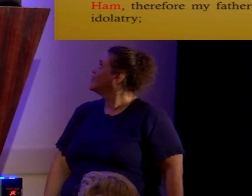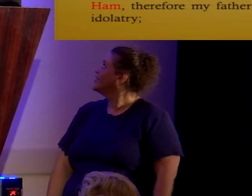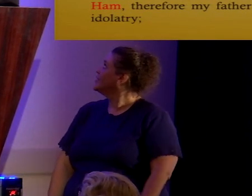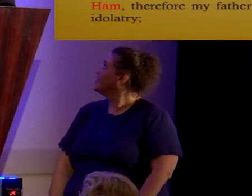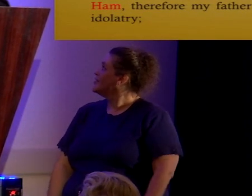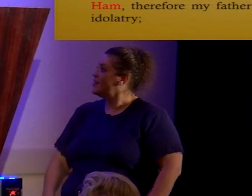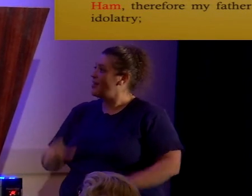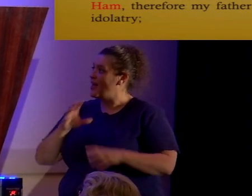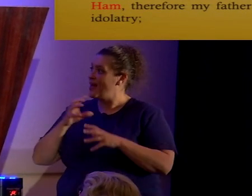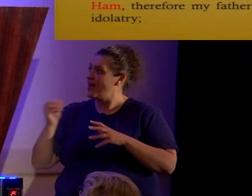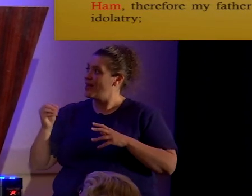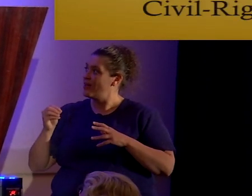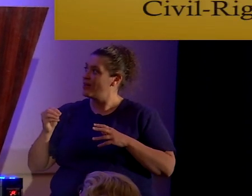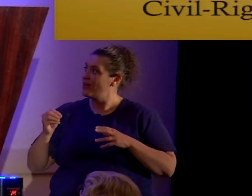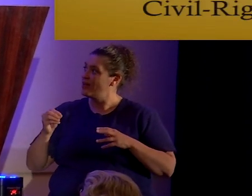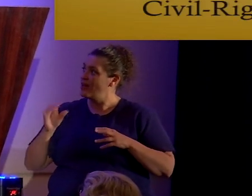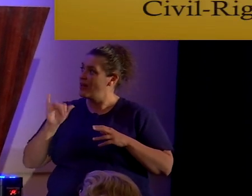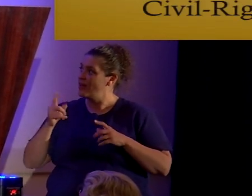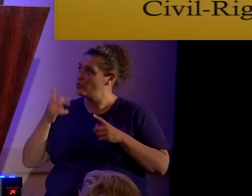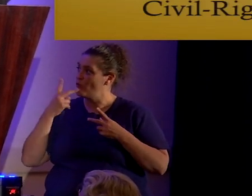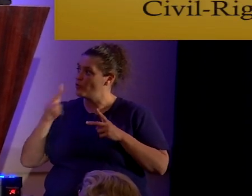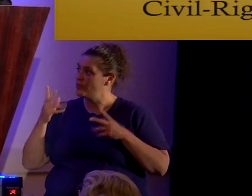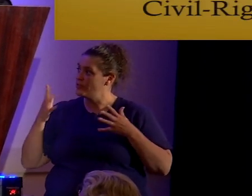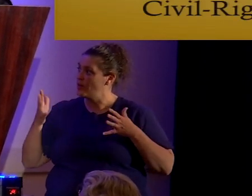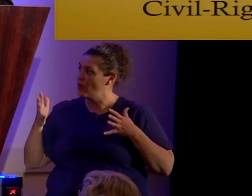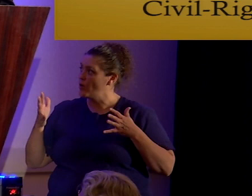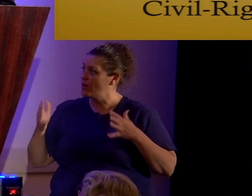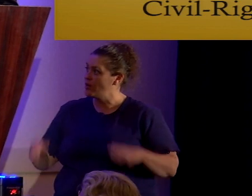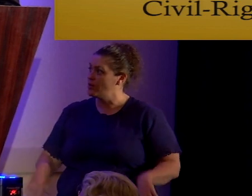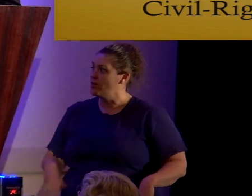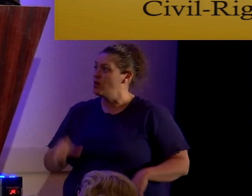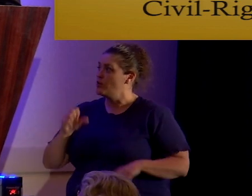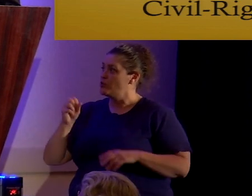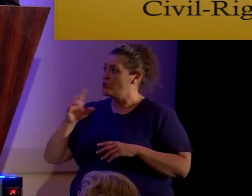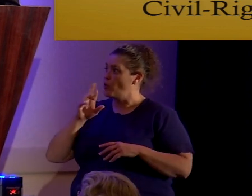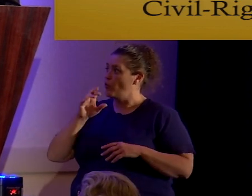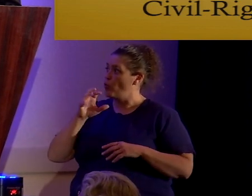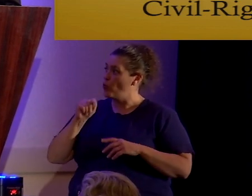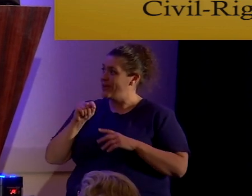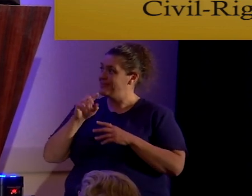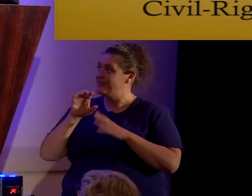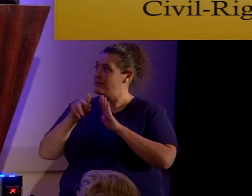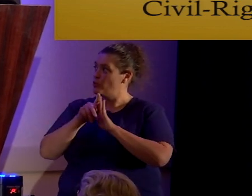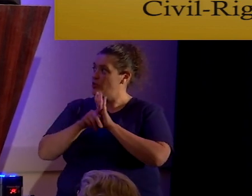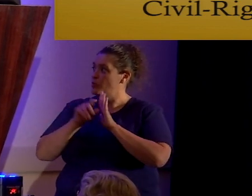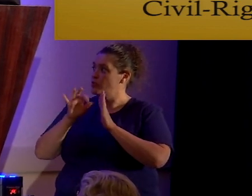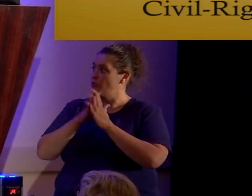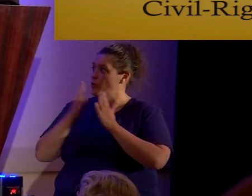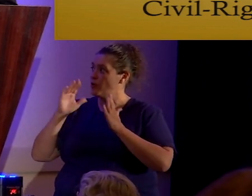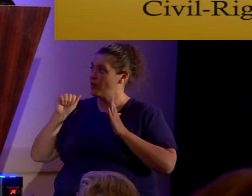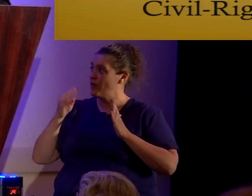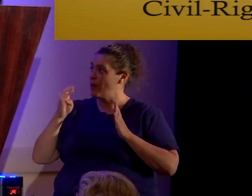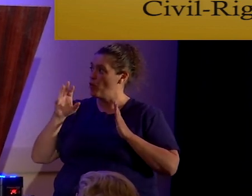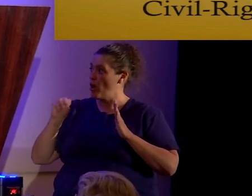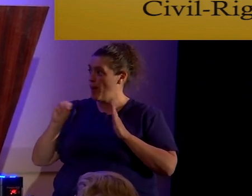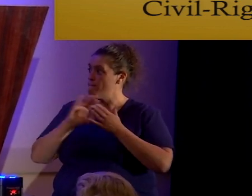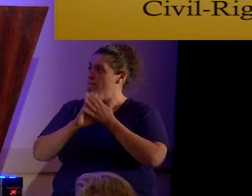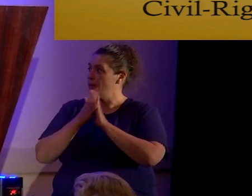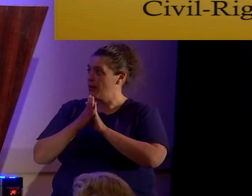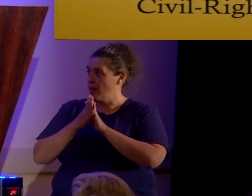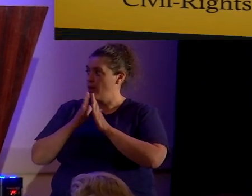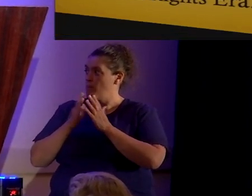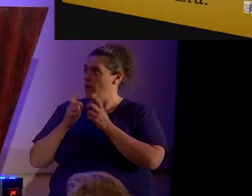And that was what we've seen already. So the racist doctrines of the Book of Abraham became increasingly problematic